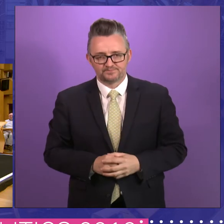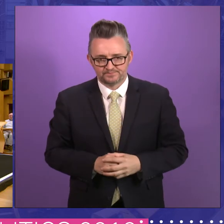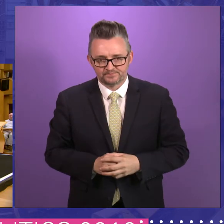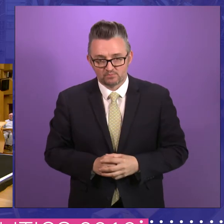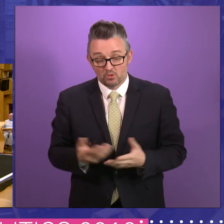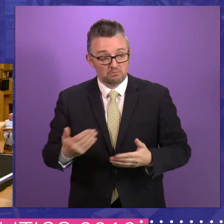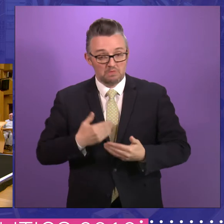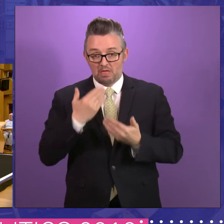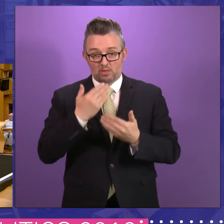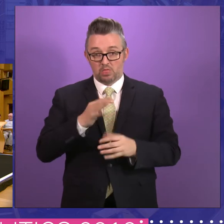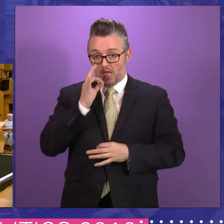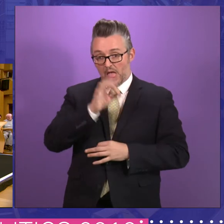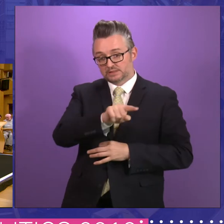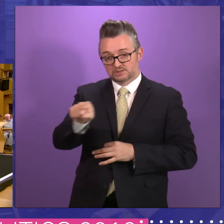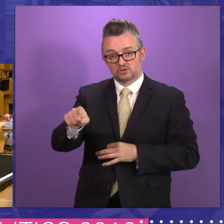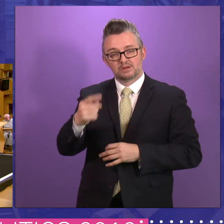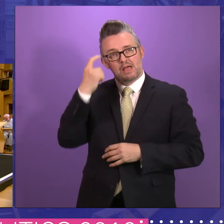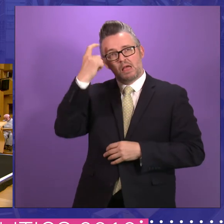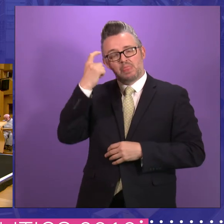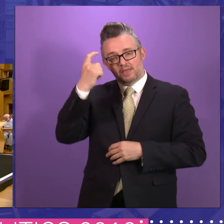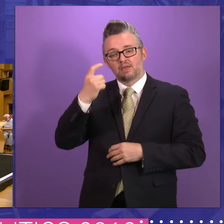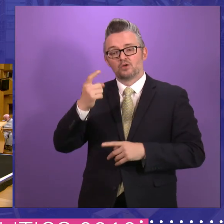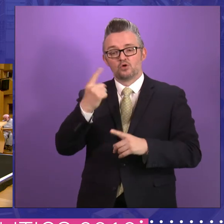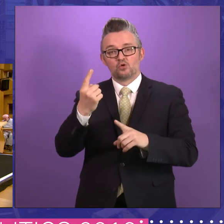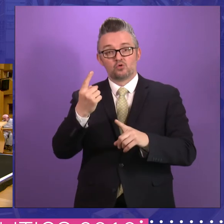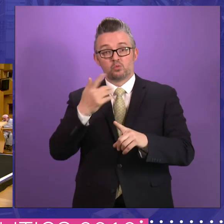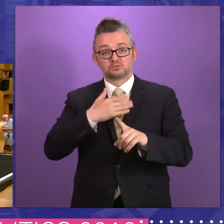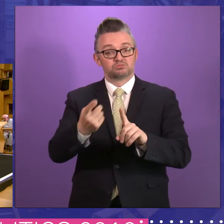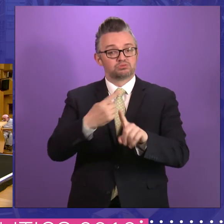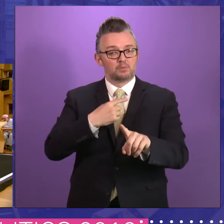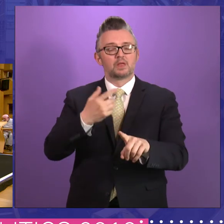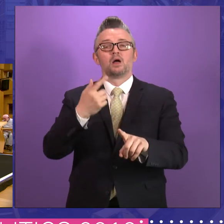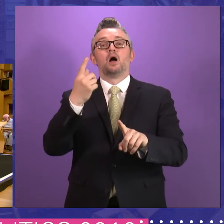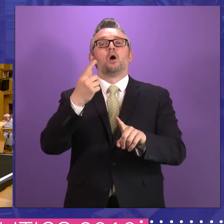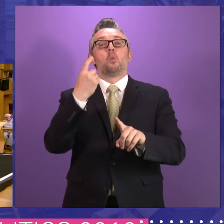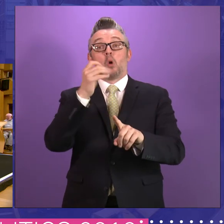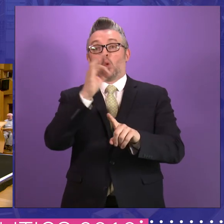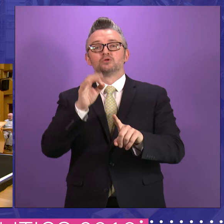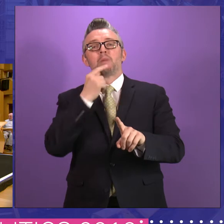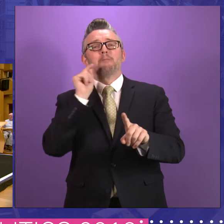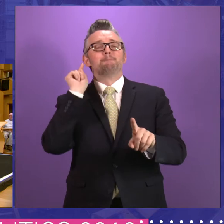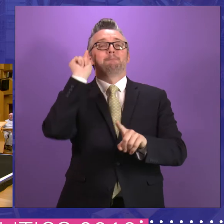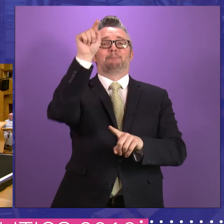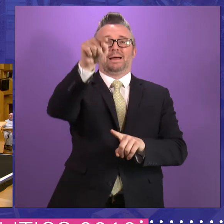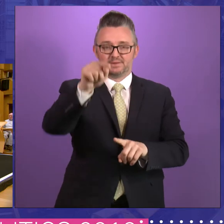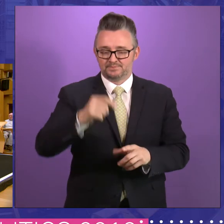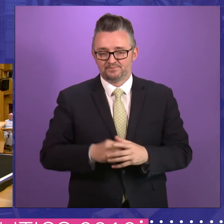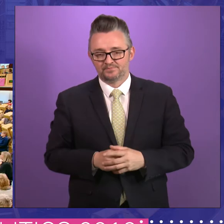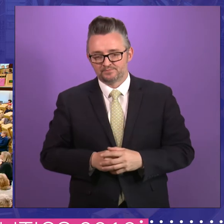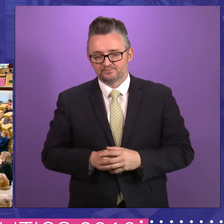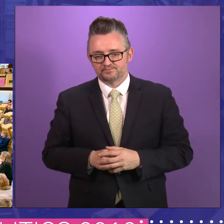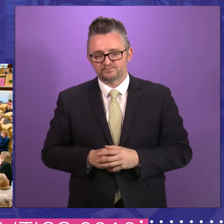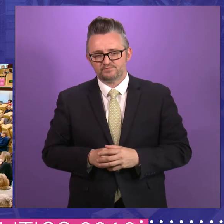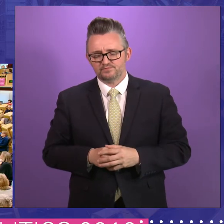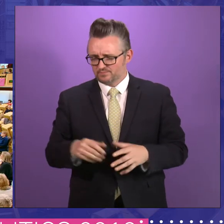Thanks. I'll ask the members to think about who wants to respond to that point while I take the gentleman right at the very back up there. I just